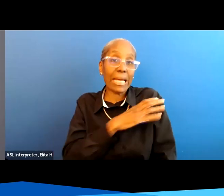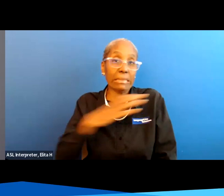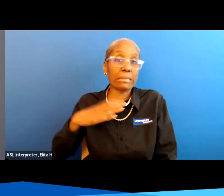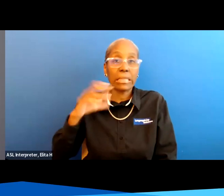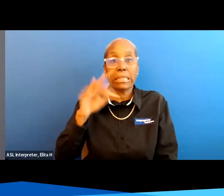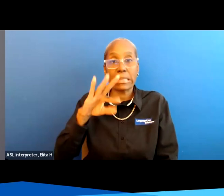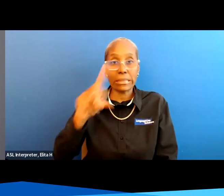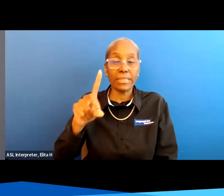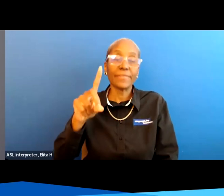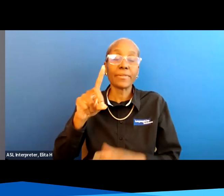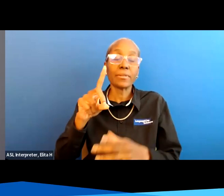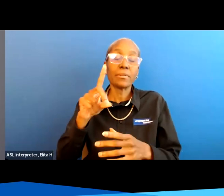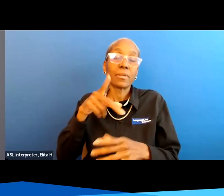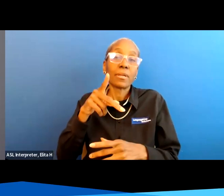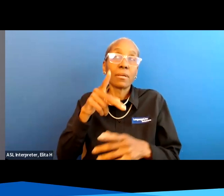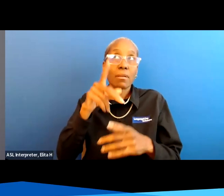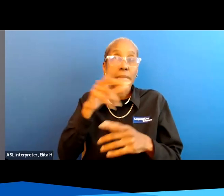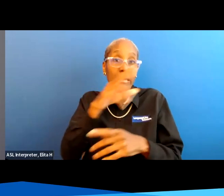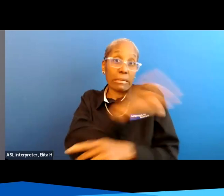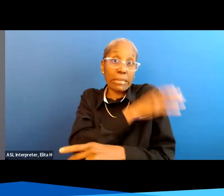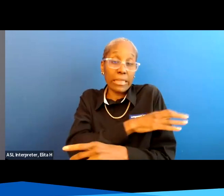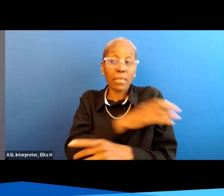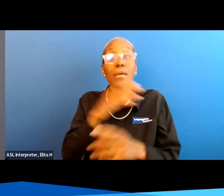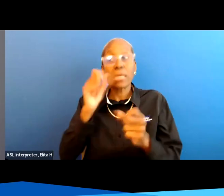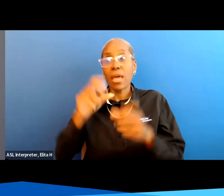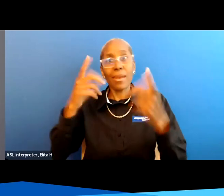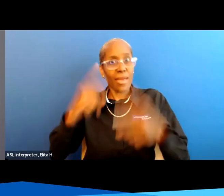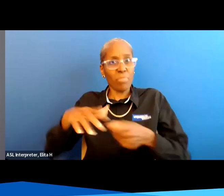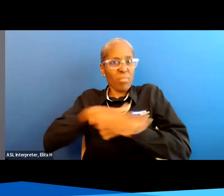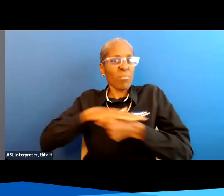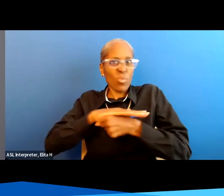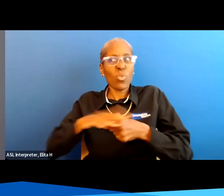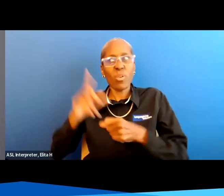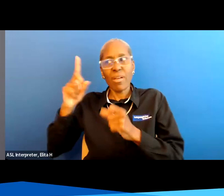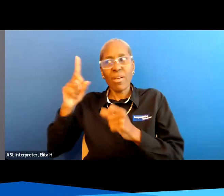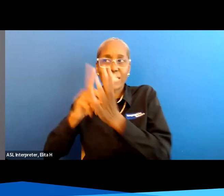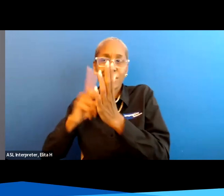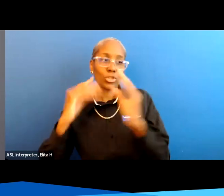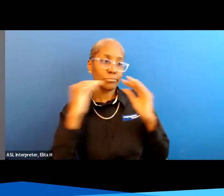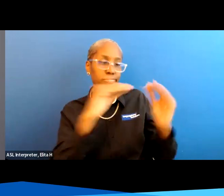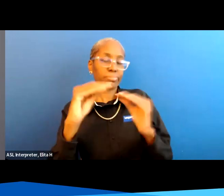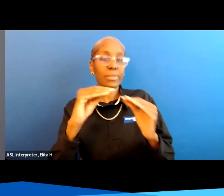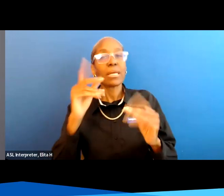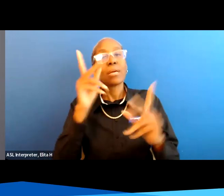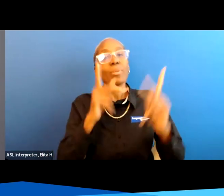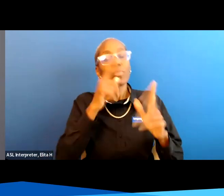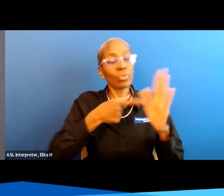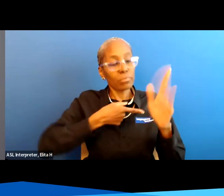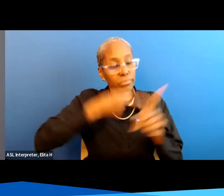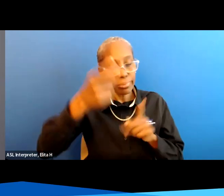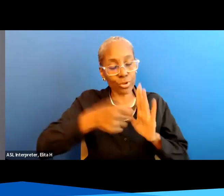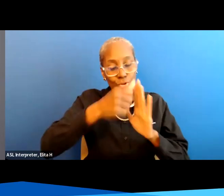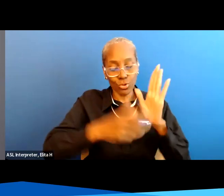can be done locally he educates um uh thoracic surgeons and how to